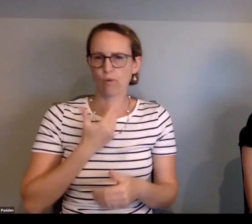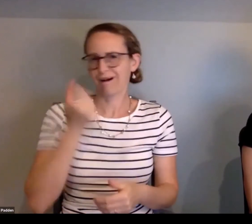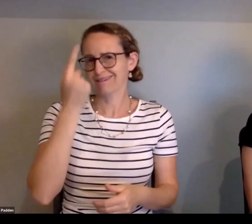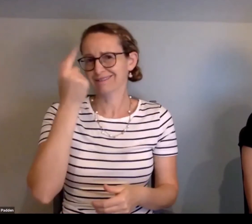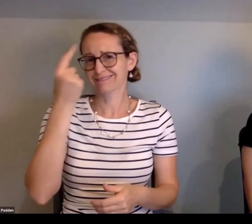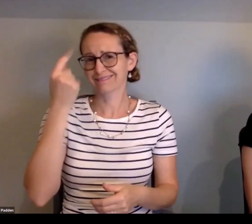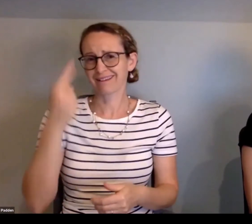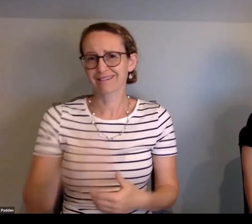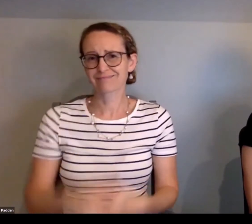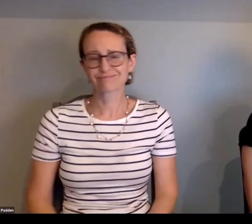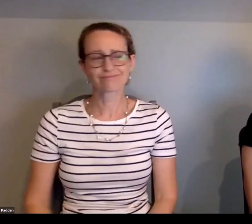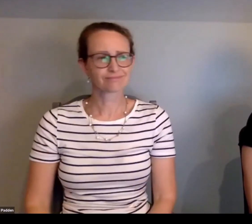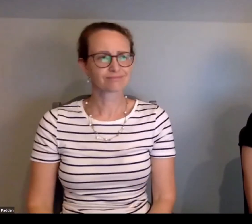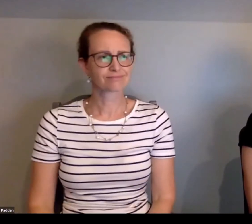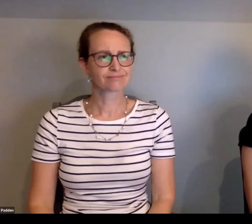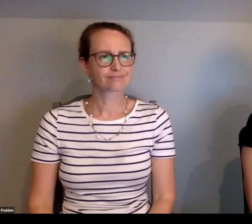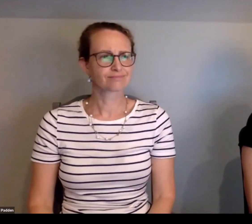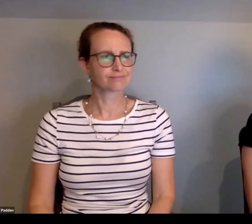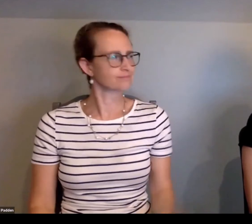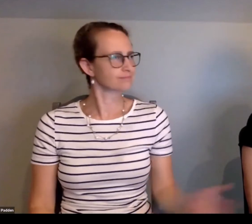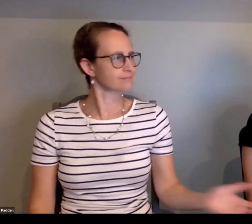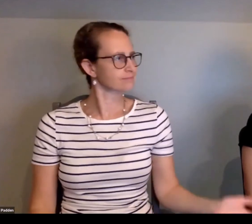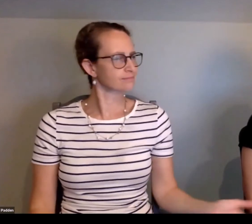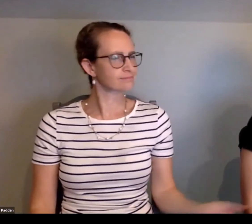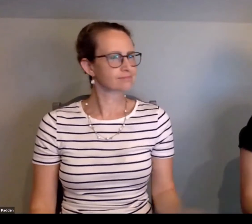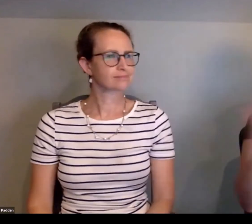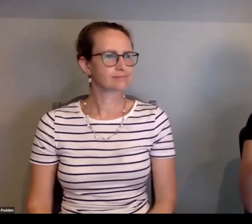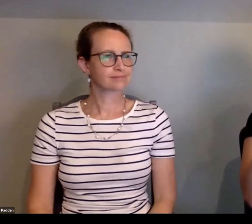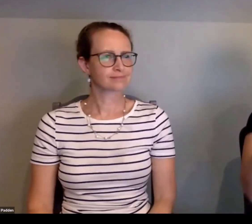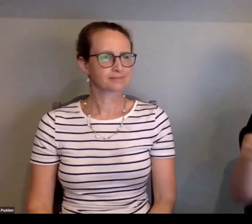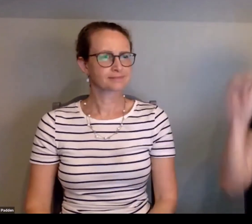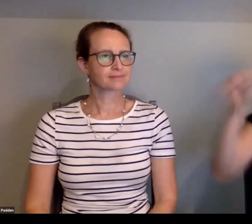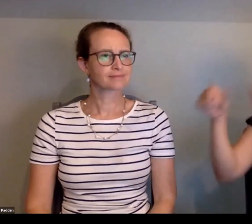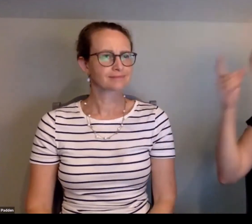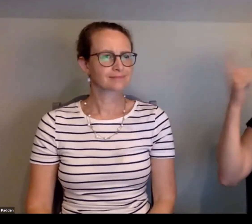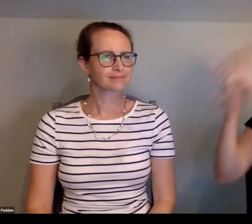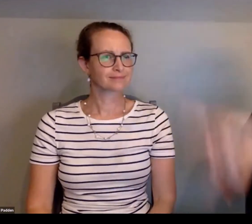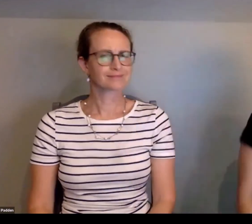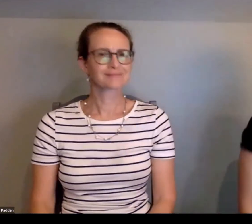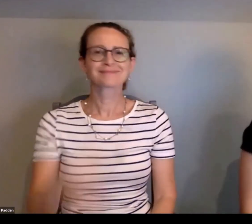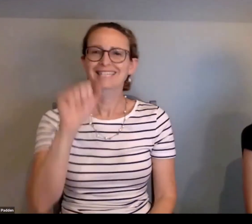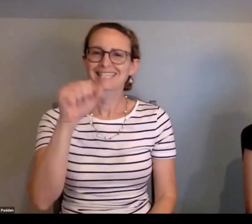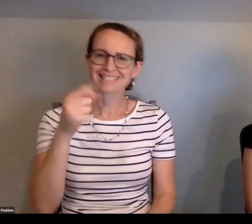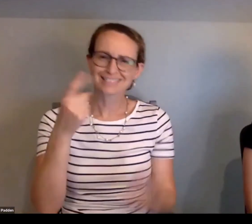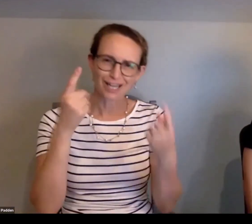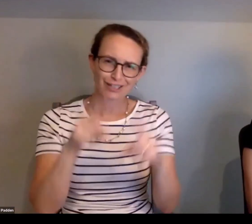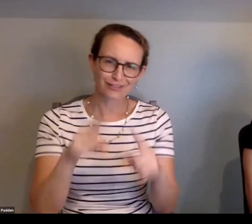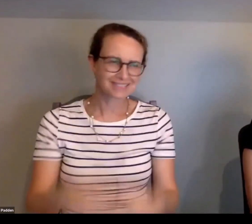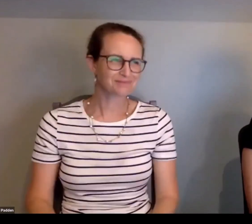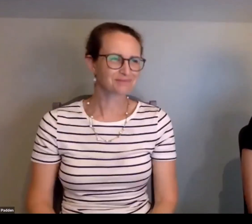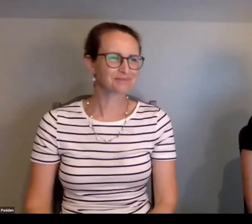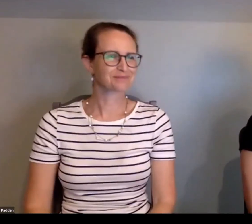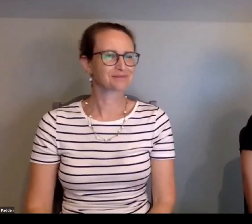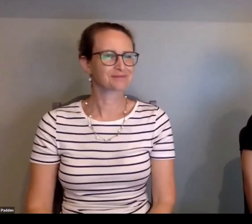God is truly beyond our understanding, awesome and powerful. Amen.